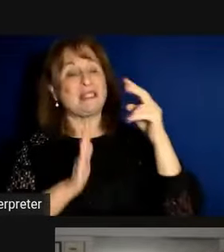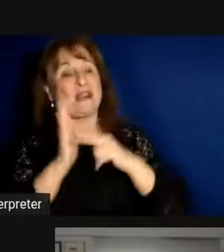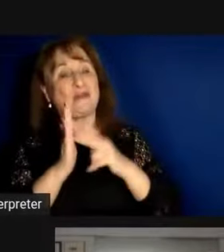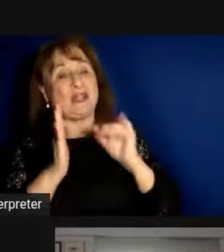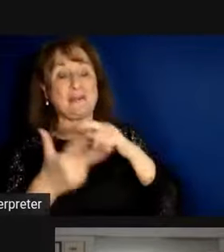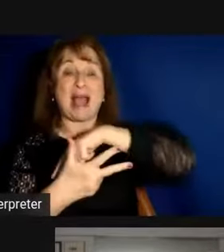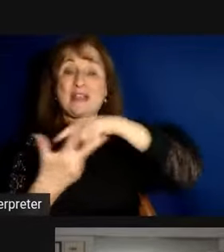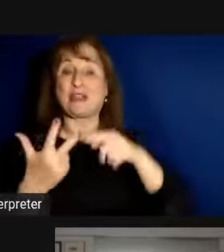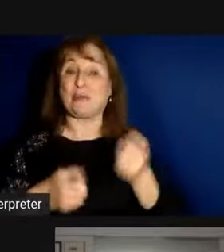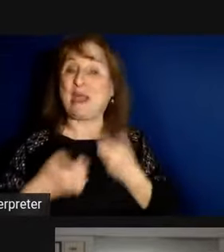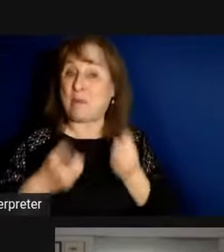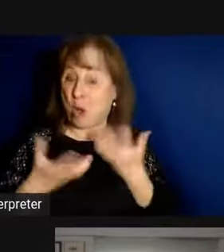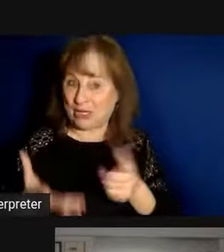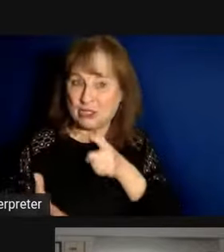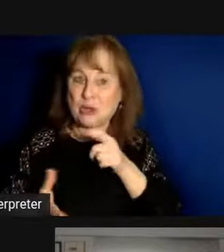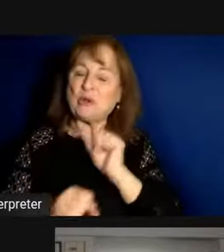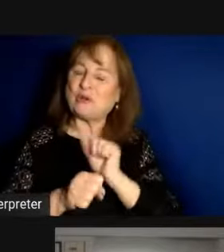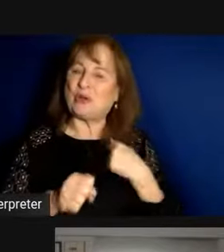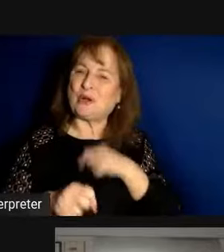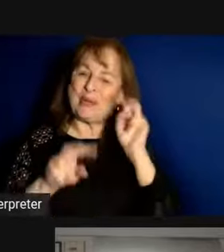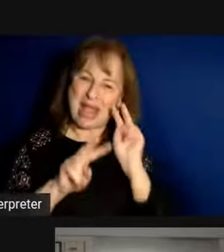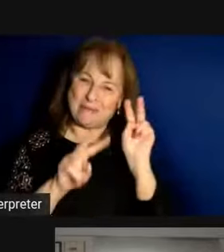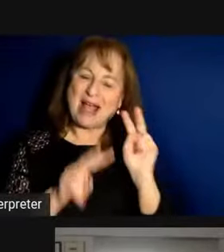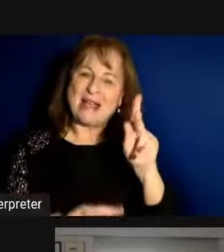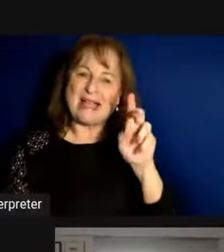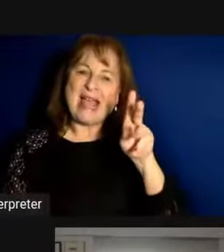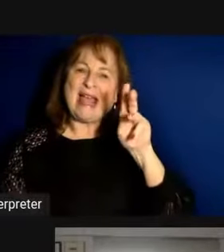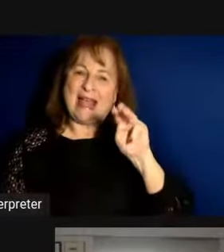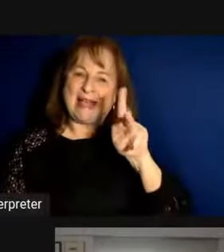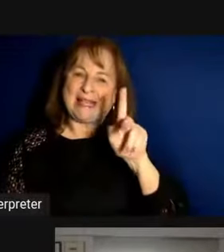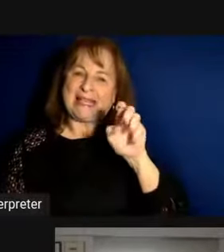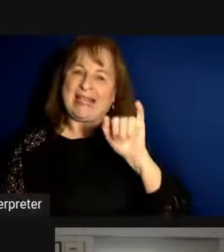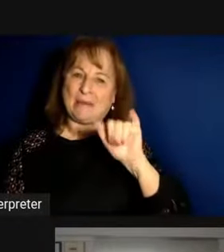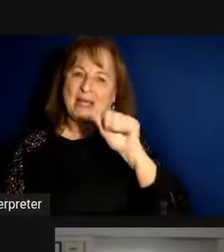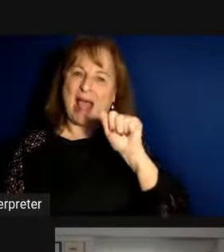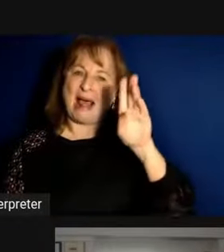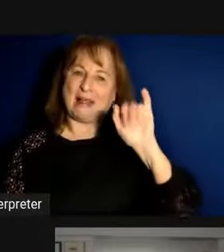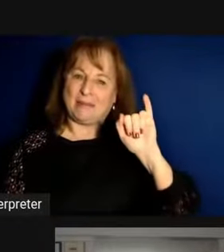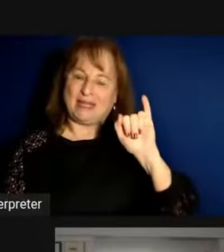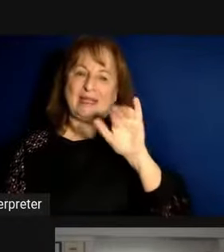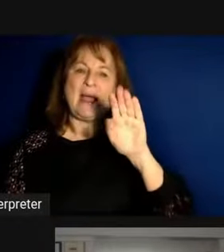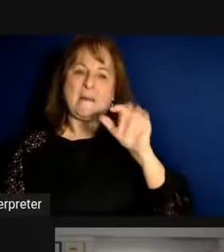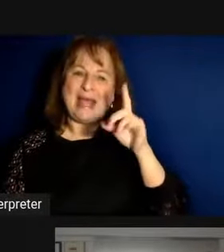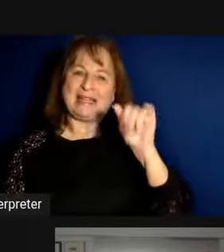three poets whose work we admire, Kemi Alabi, Meg Day, and Arthur Z.